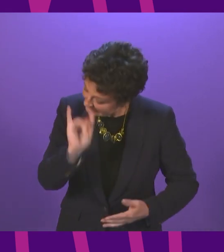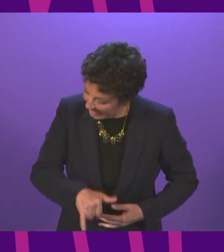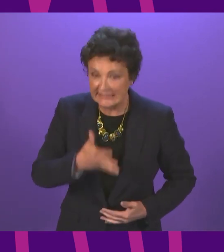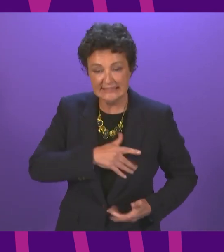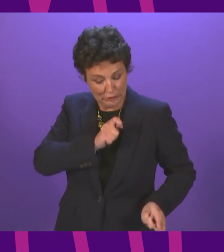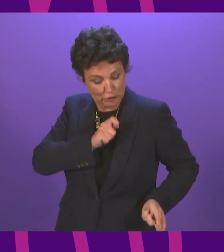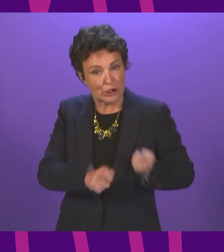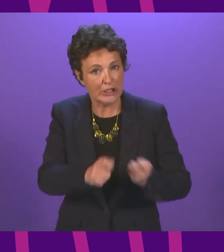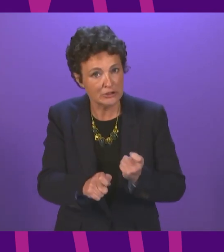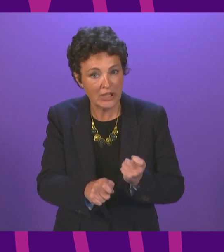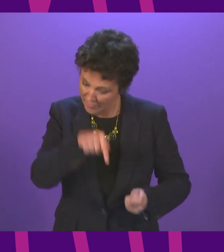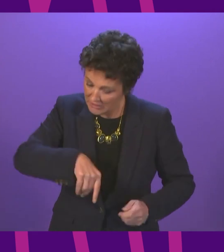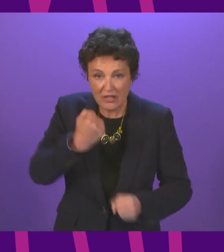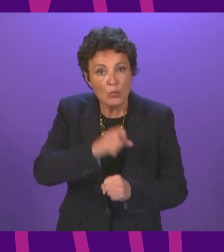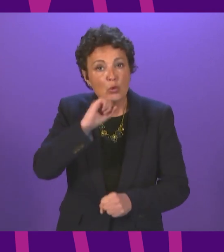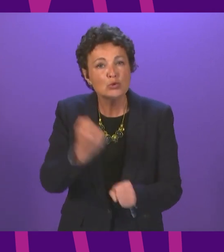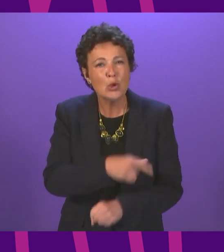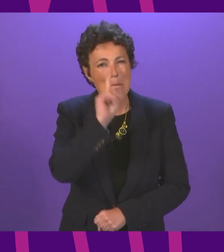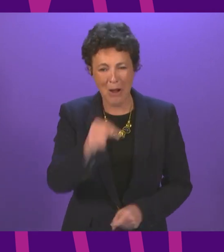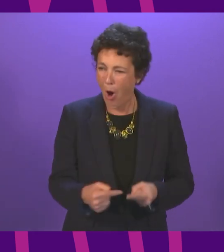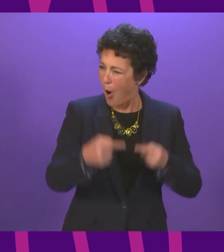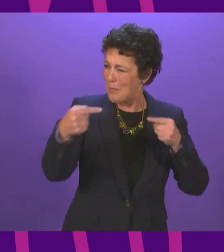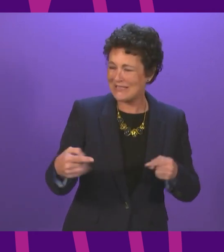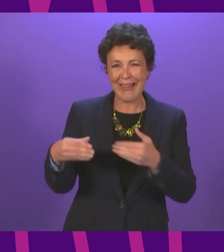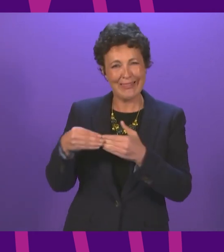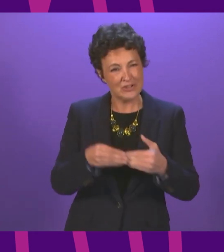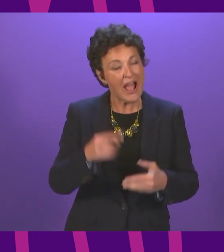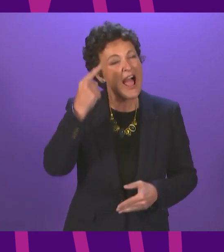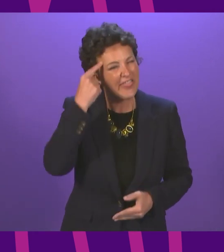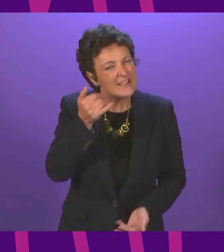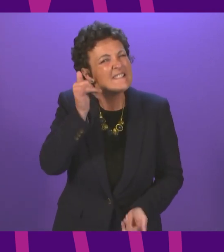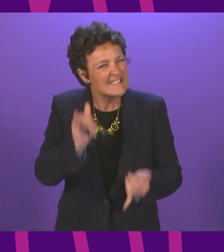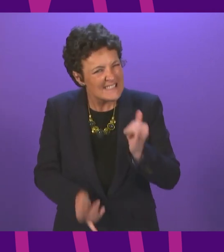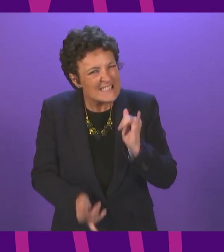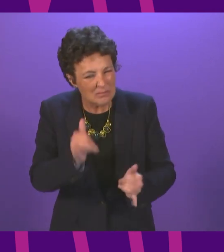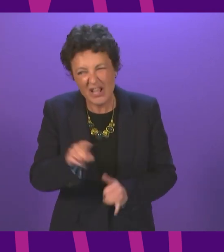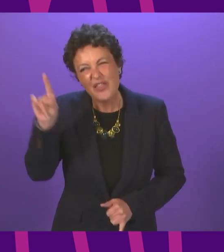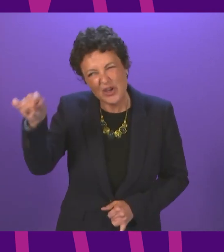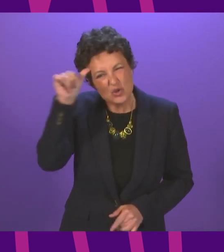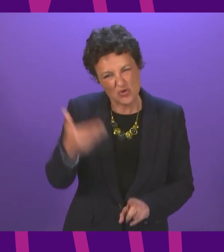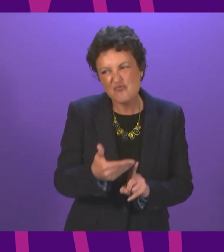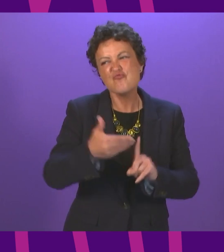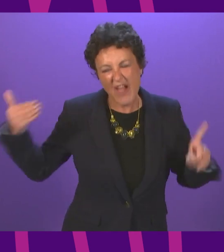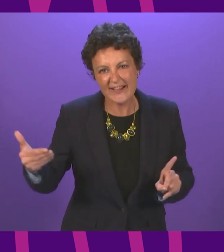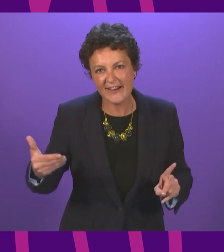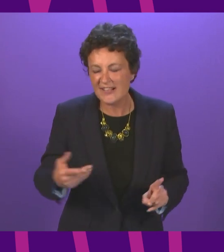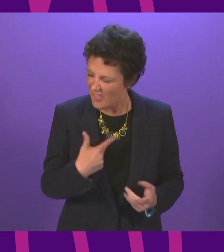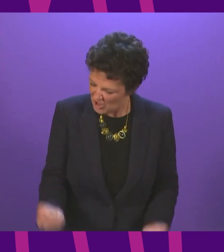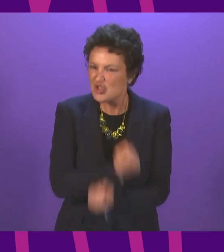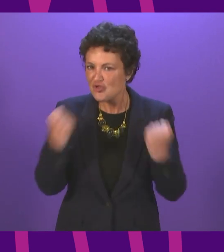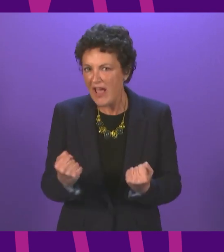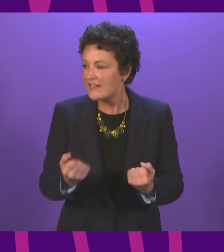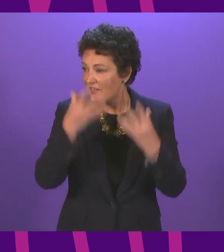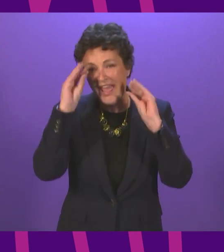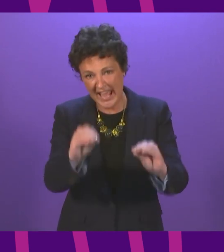them forward. But opposition leaders, I think, occasionally should recognise the strengths in the Scottish education system